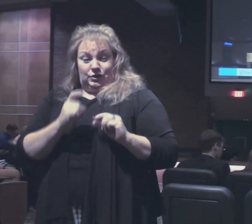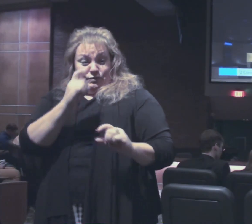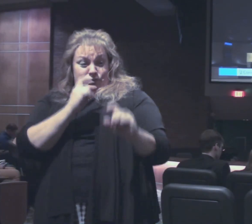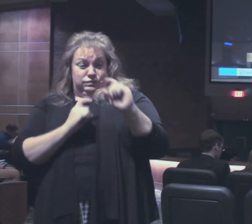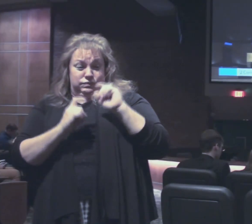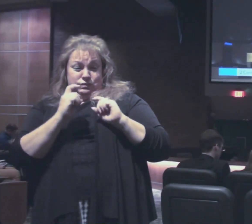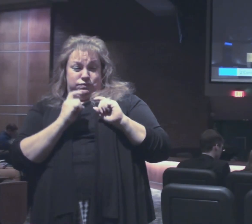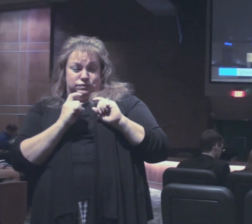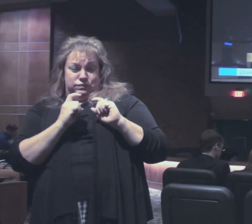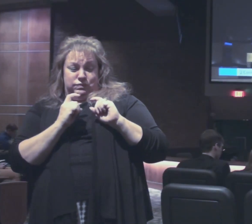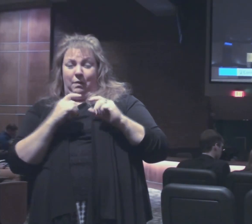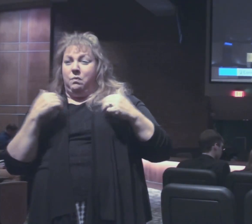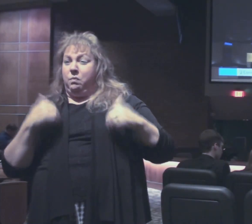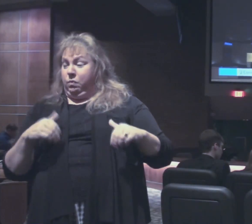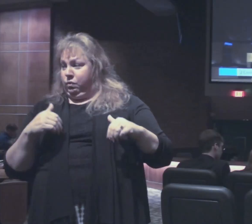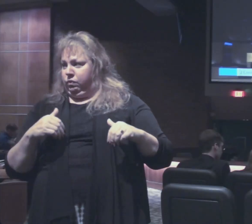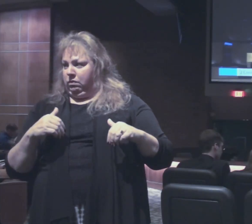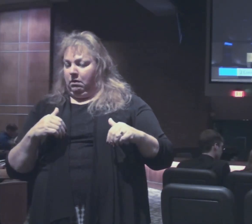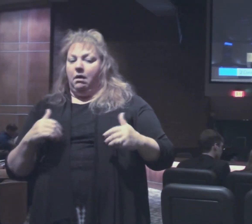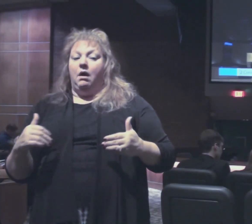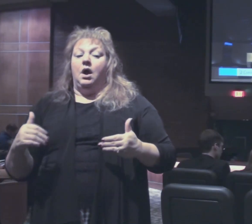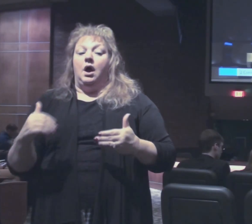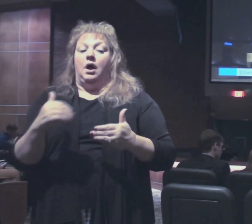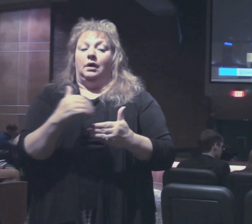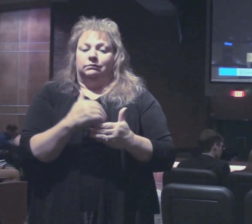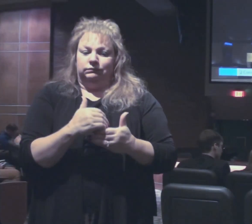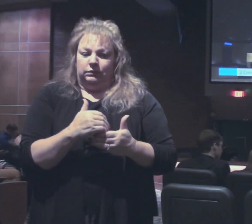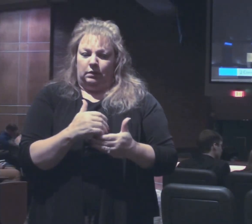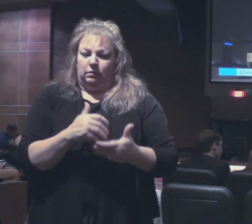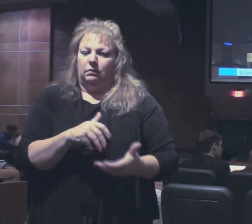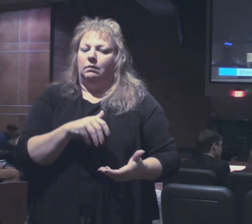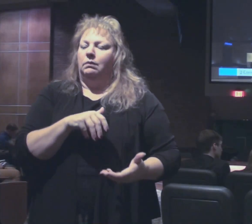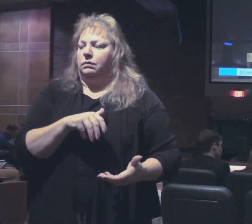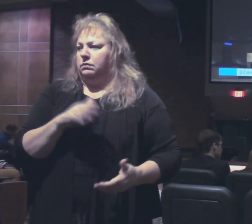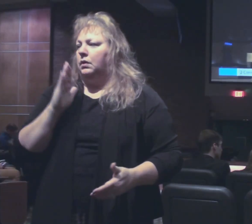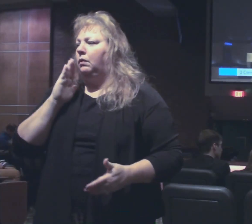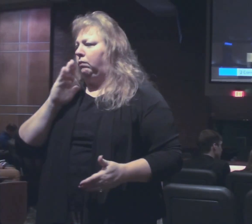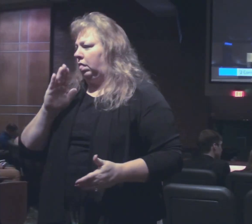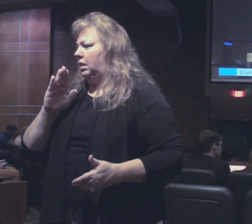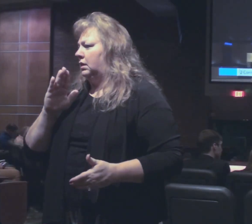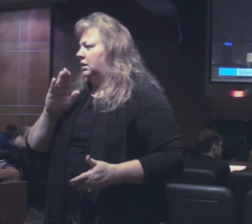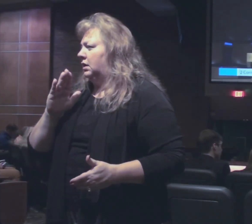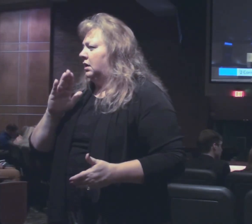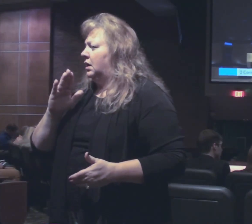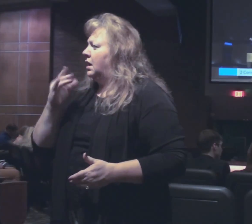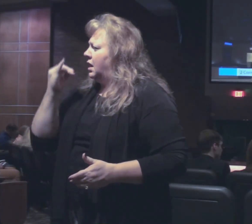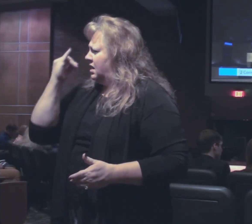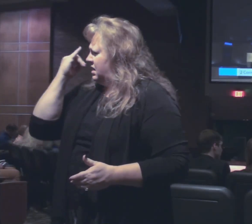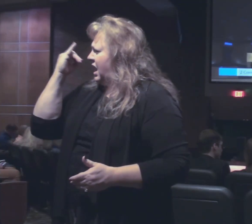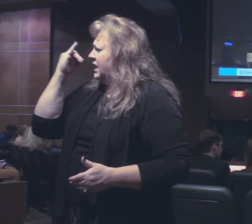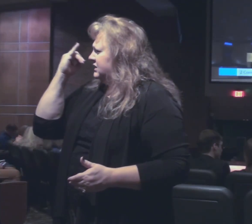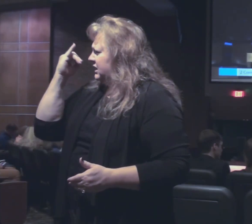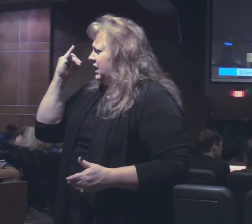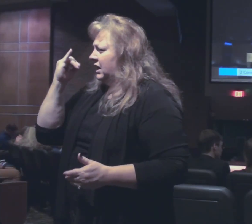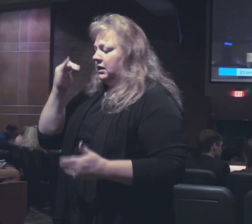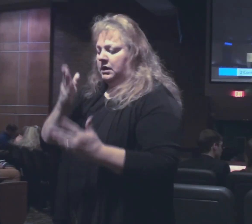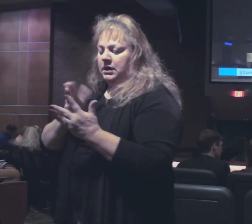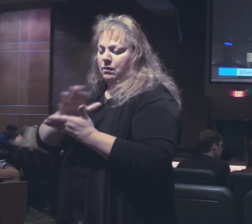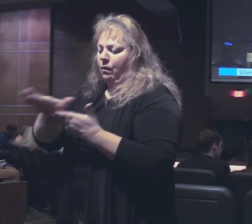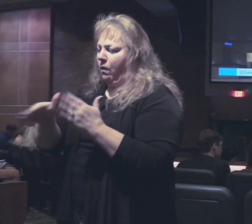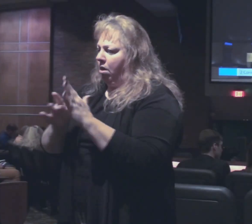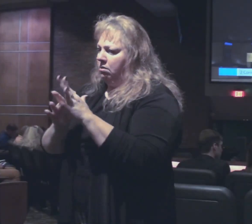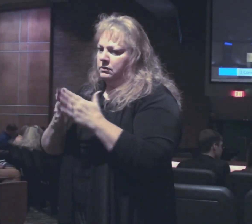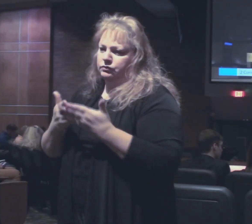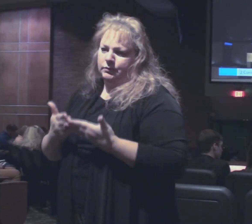bountifully will also reap bountifully. And that's a principle throughout Scripture.